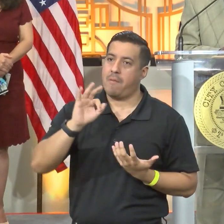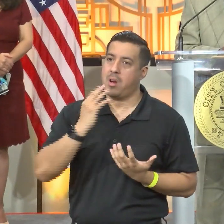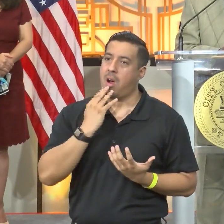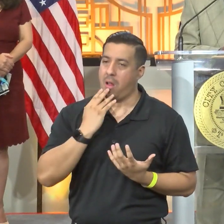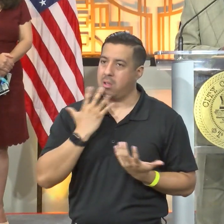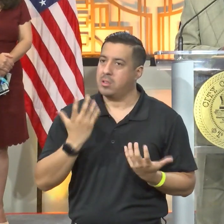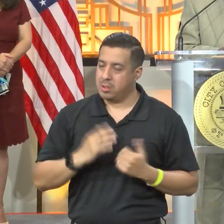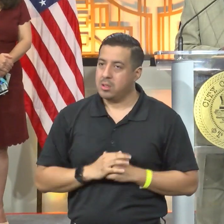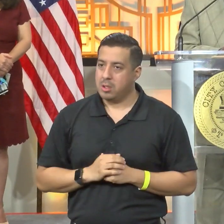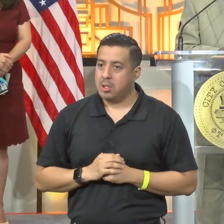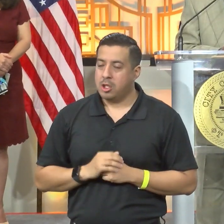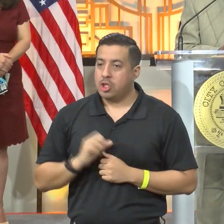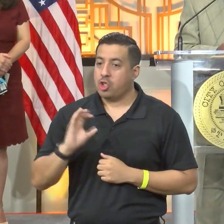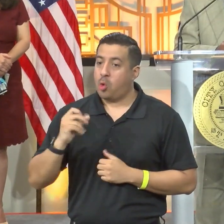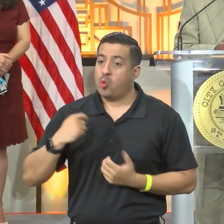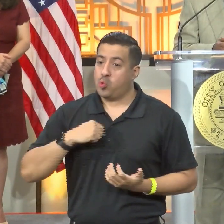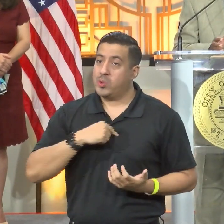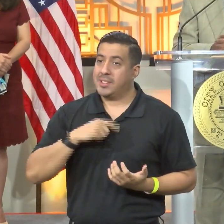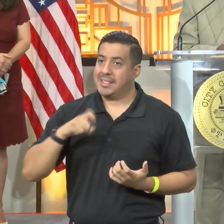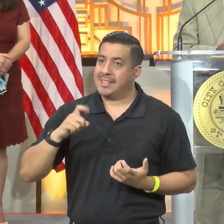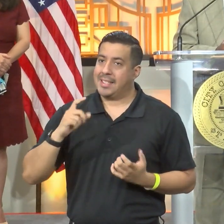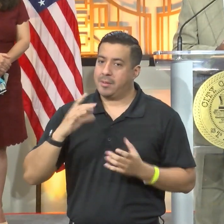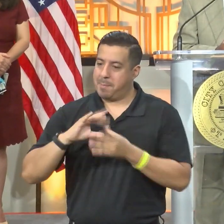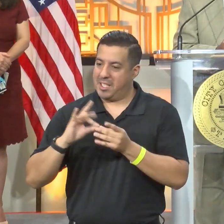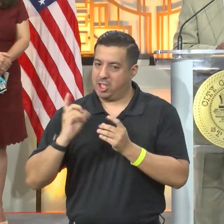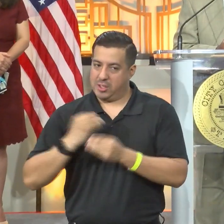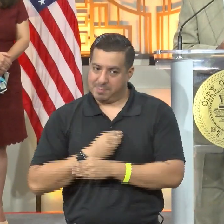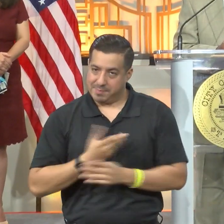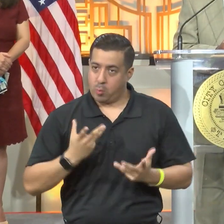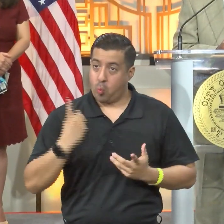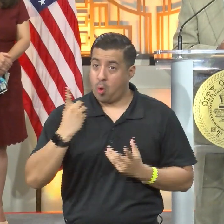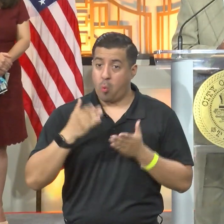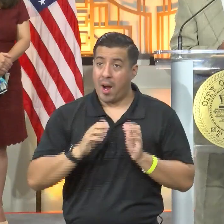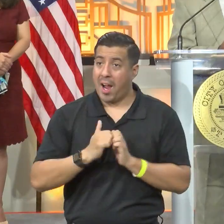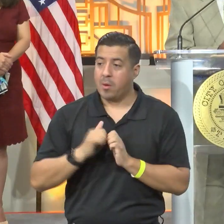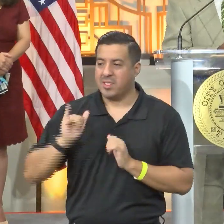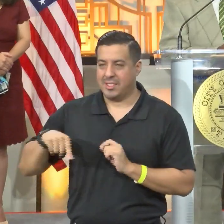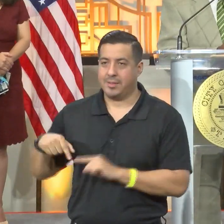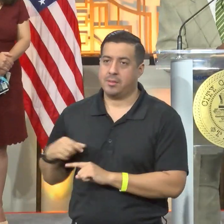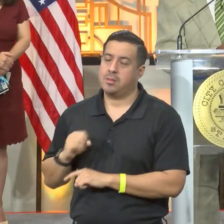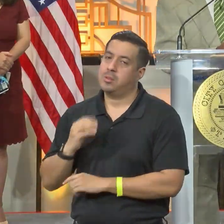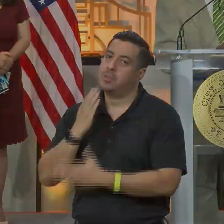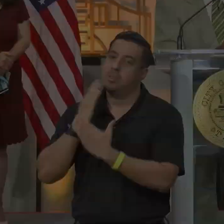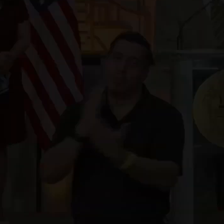Okay. And so we've got to get the message out, and this is when we are doing it. So thank you all so very much.